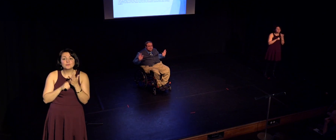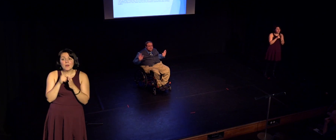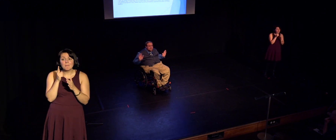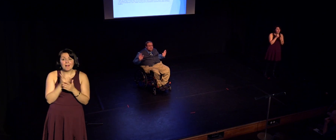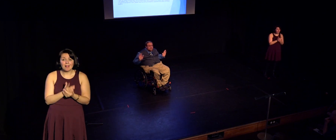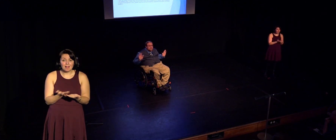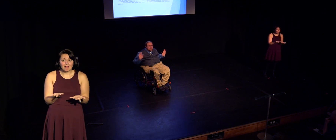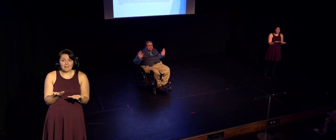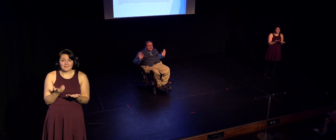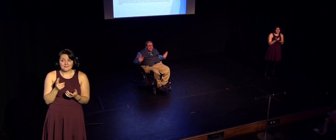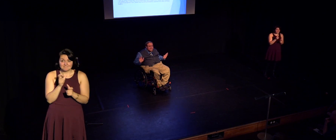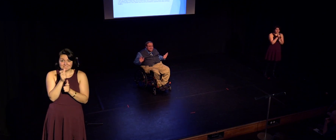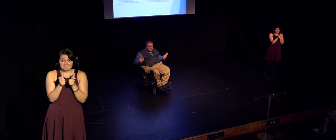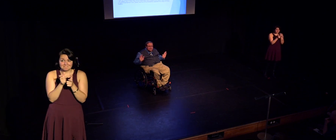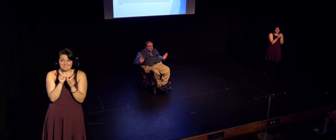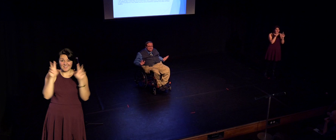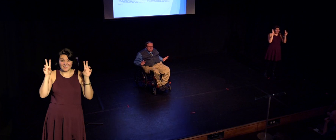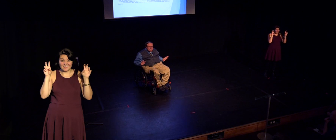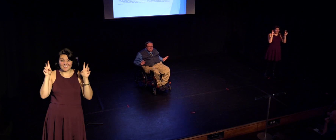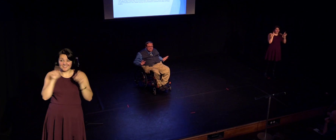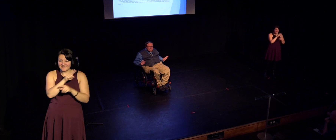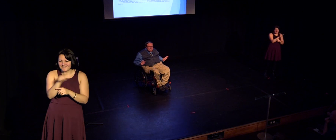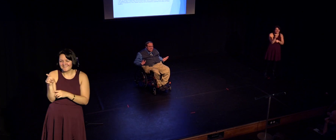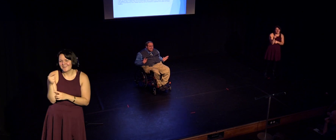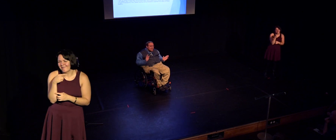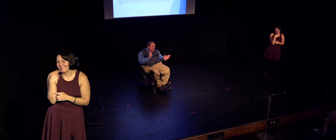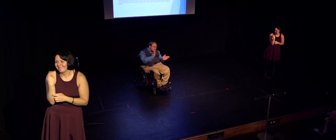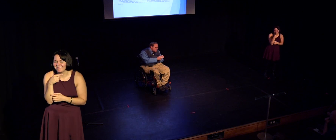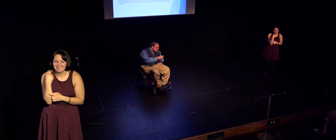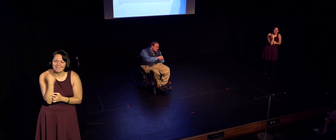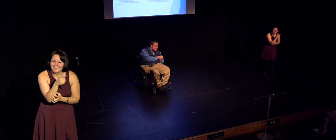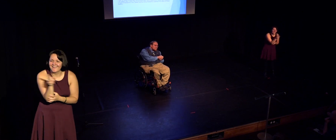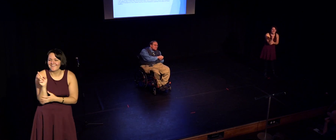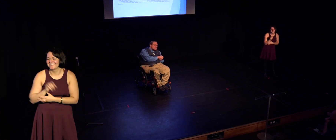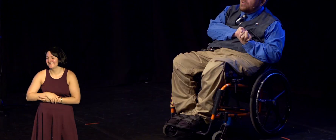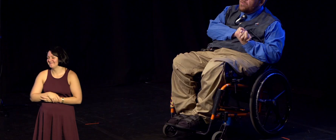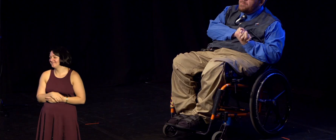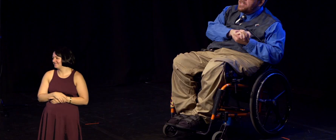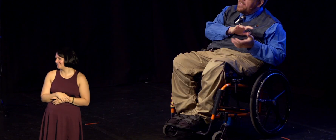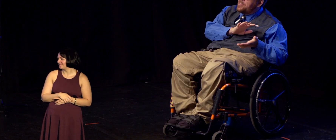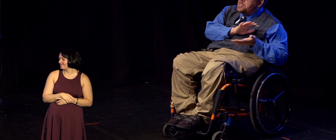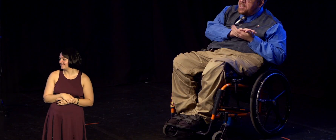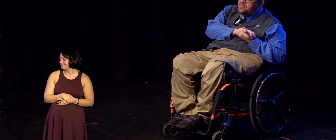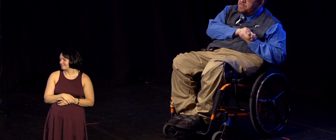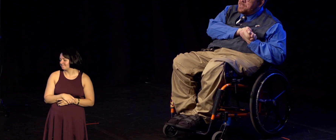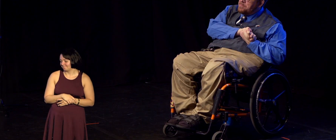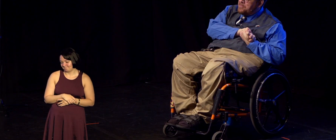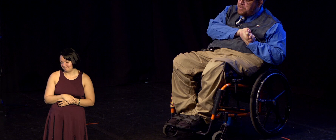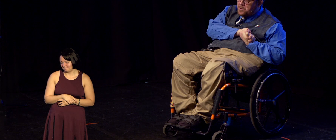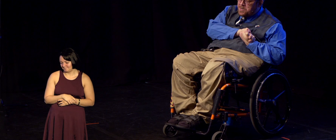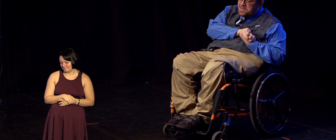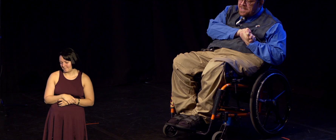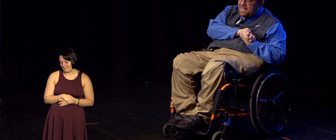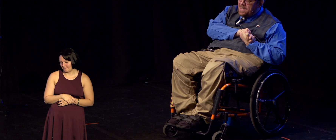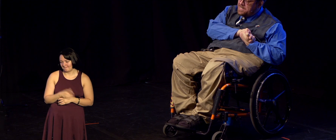Some of you are lying like crazy. Okay. So let me tell you how this changed for me. So